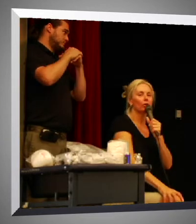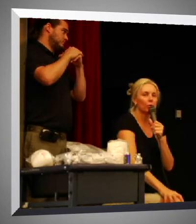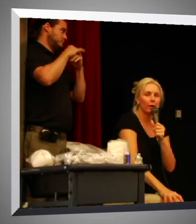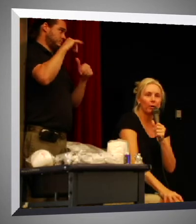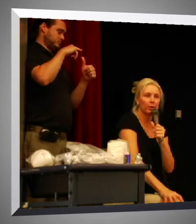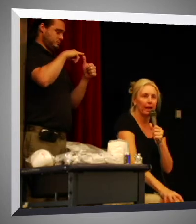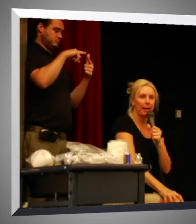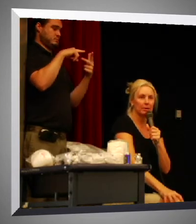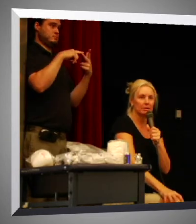earthquake, what really happens?